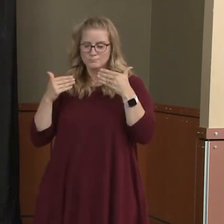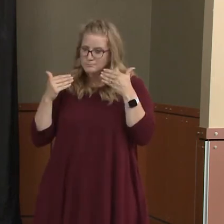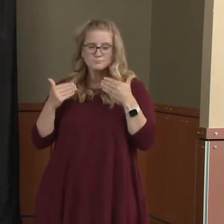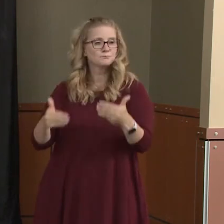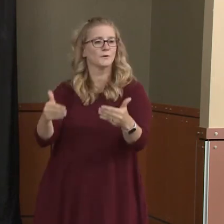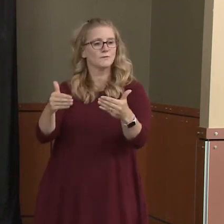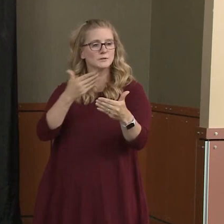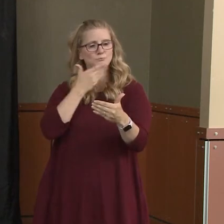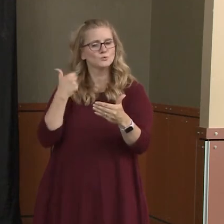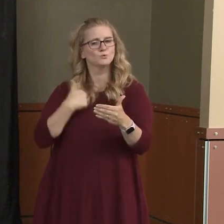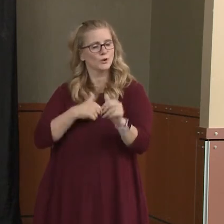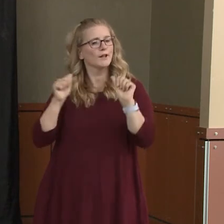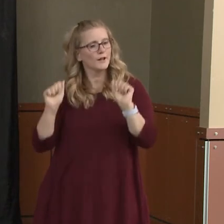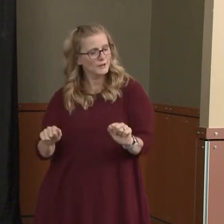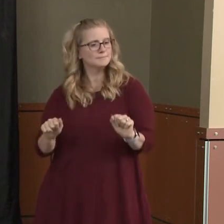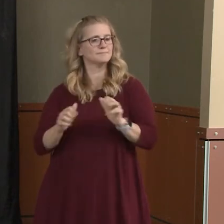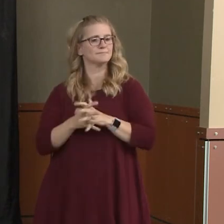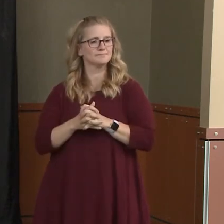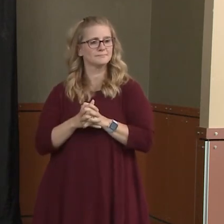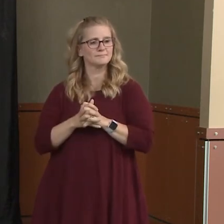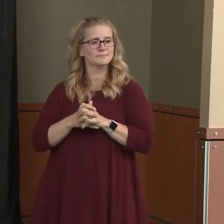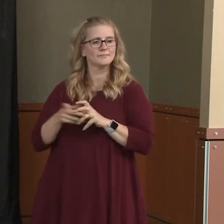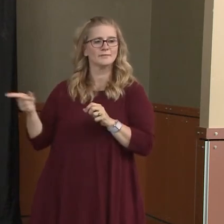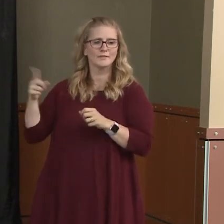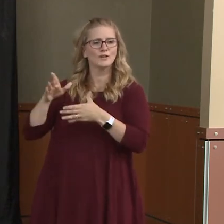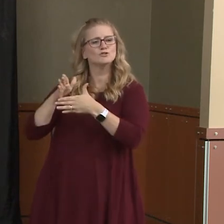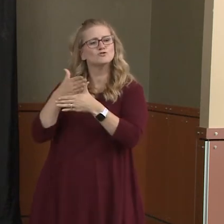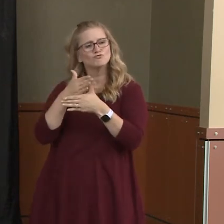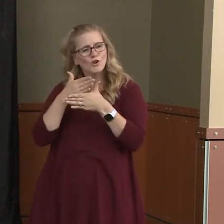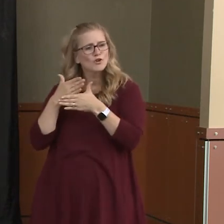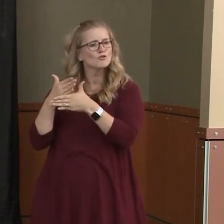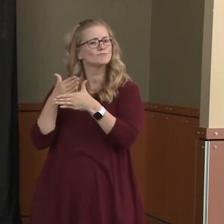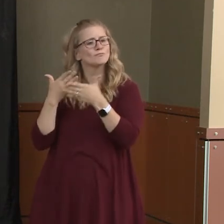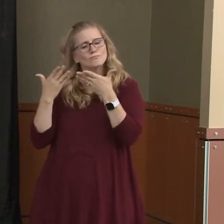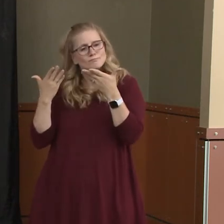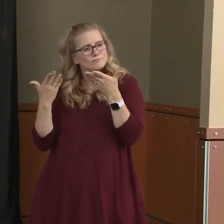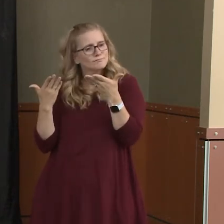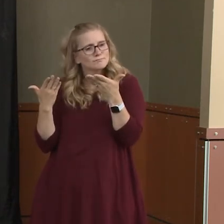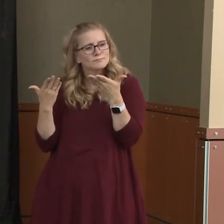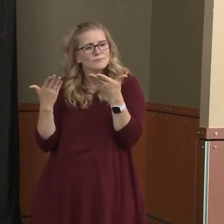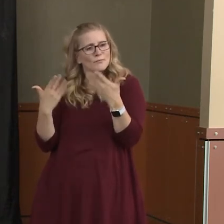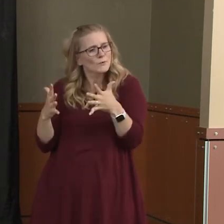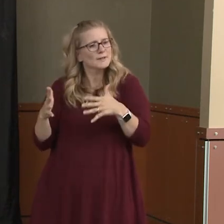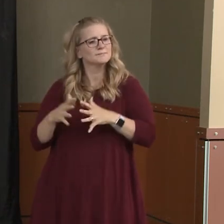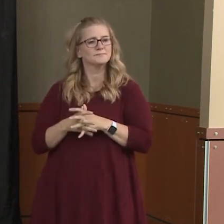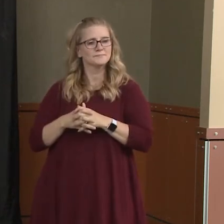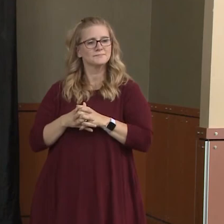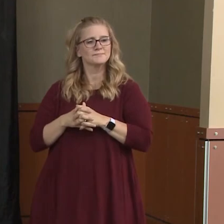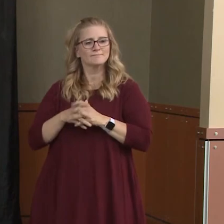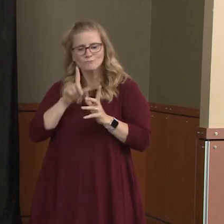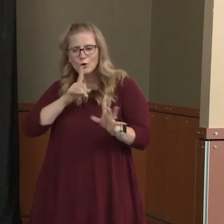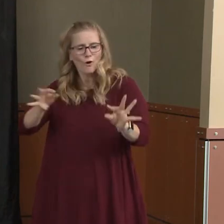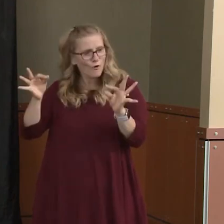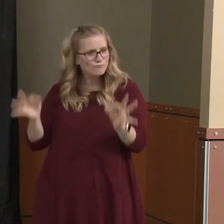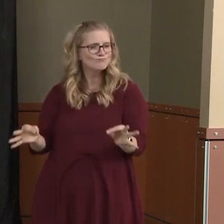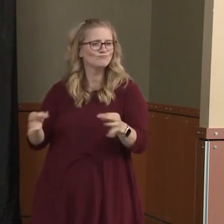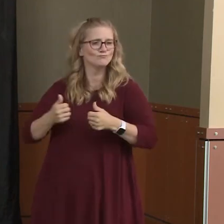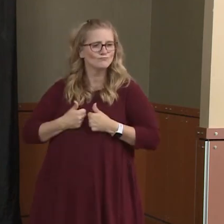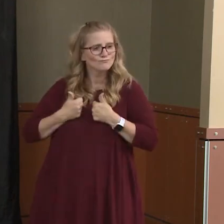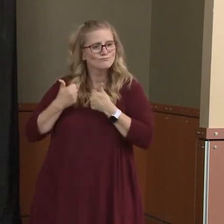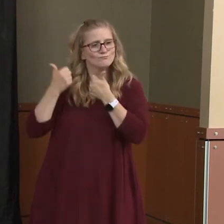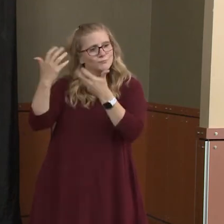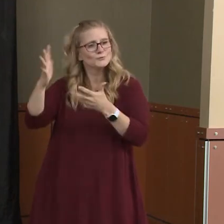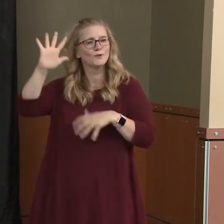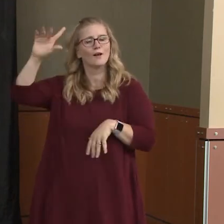kind of shared already, they couldn't have more eloquently and vigorously expressed to the Governor how